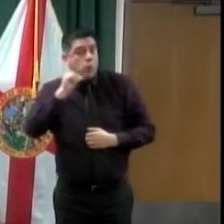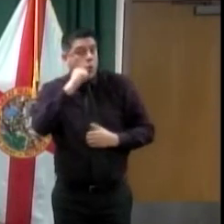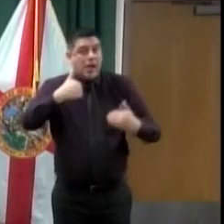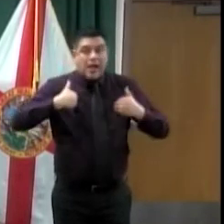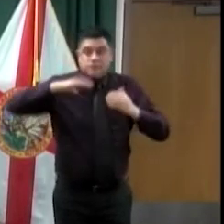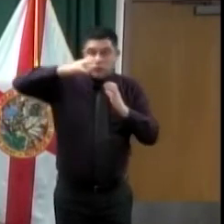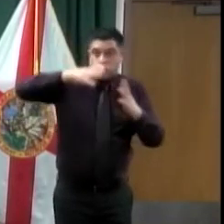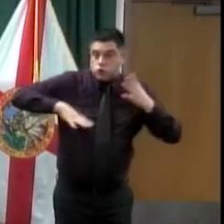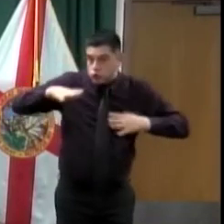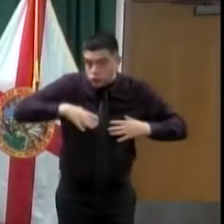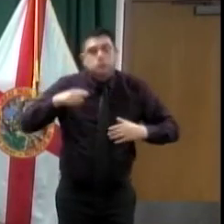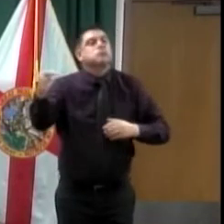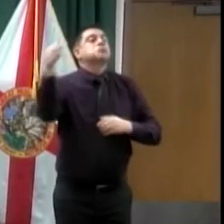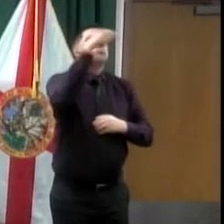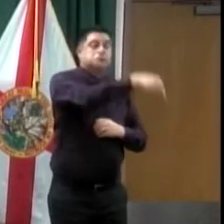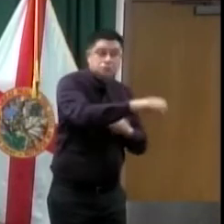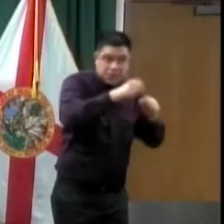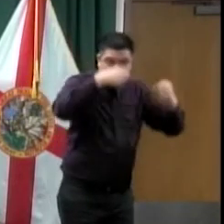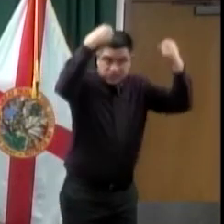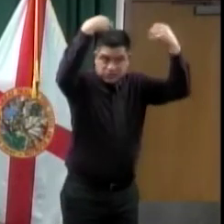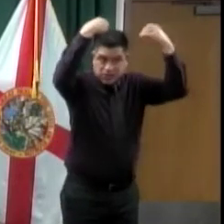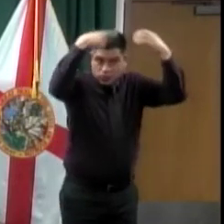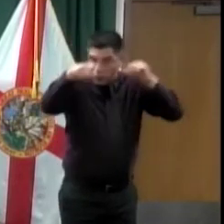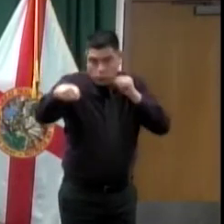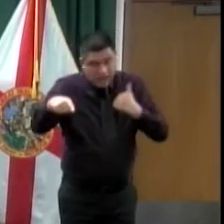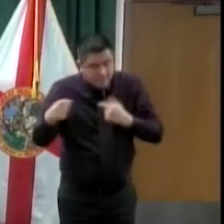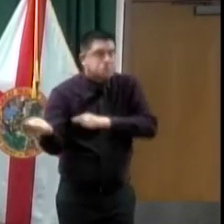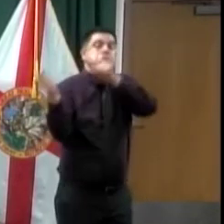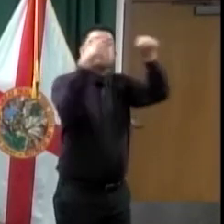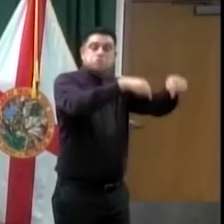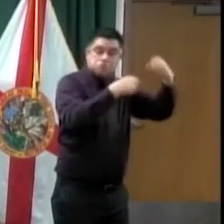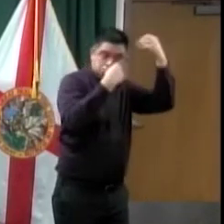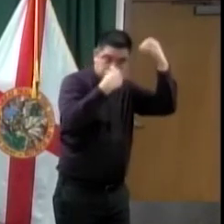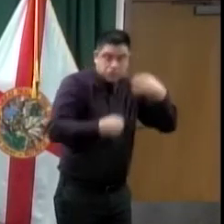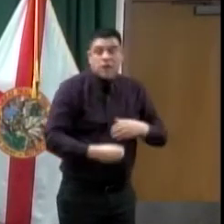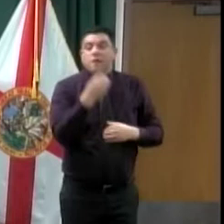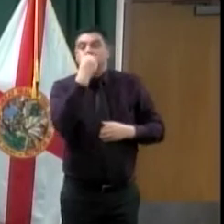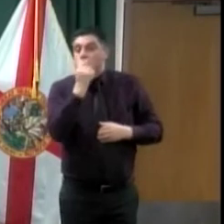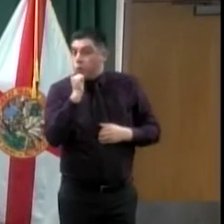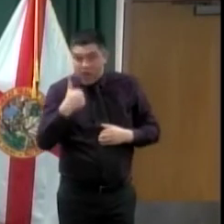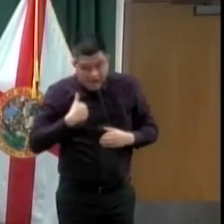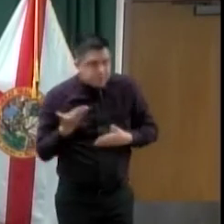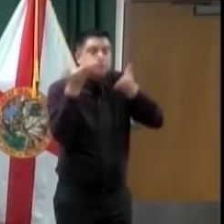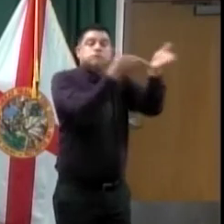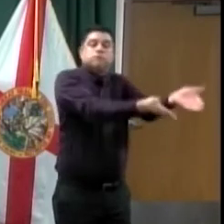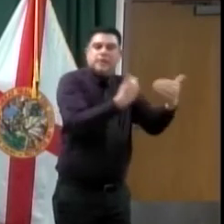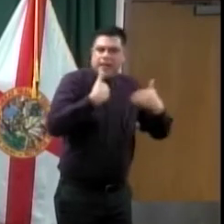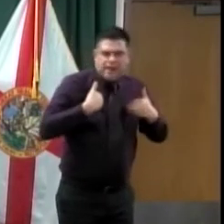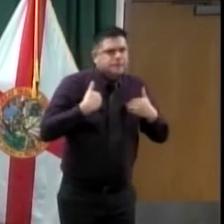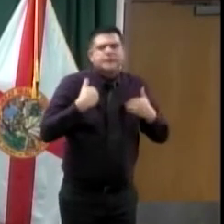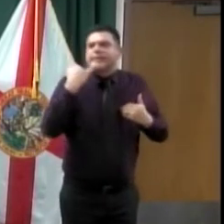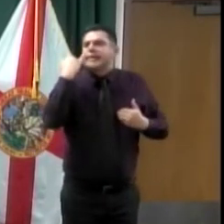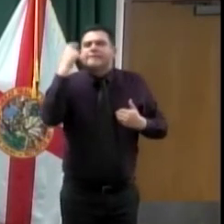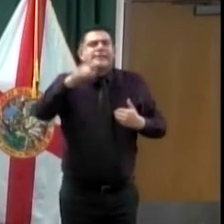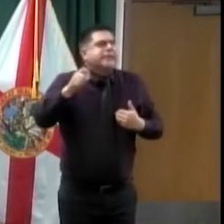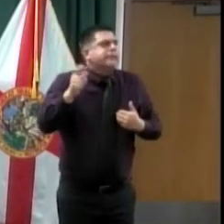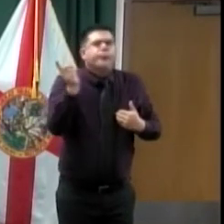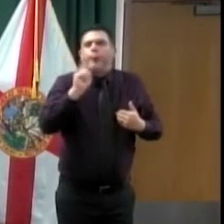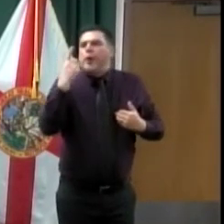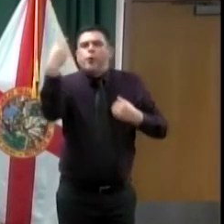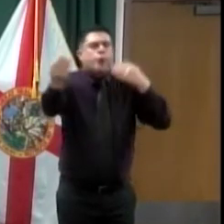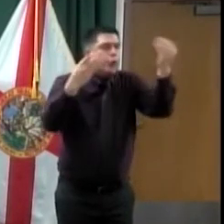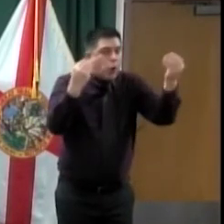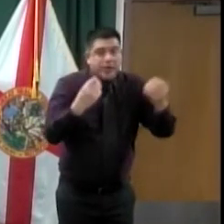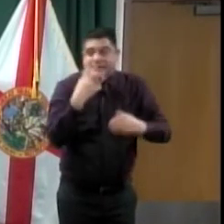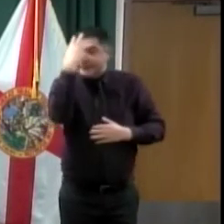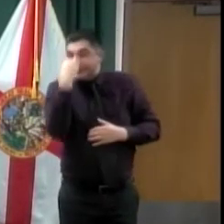homeless population. And regardless of where you slept the night before, regardless what county you're coming from, if you can get to our campus